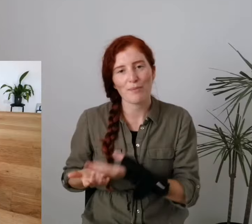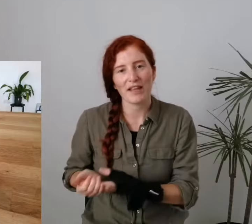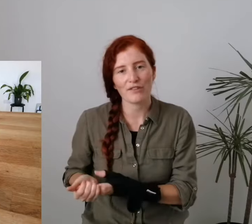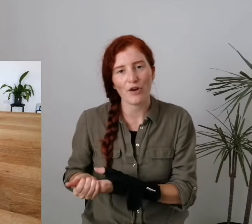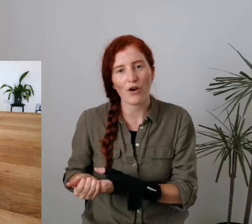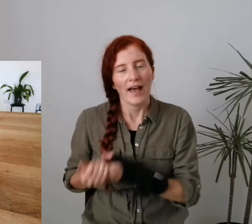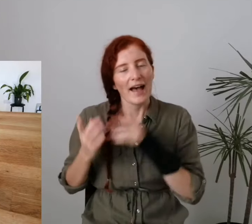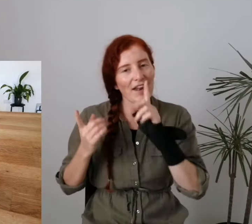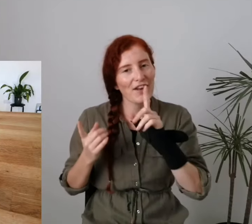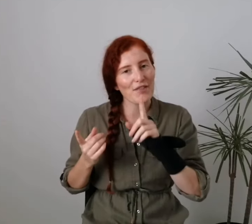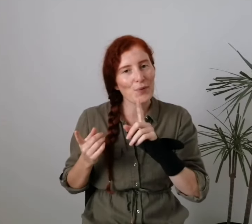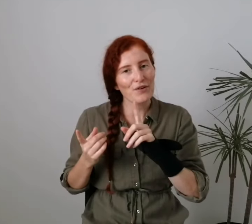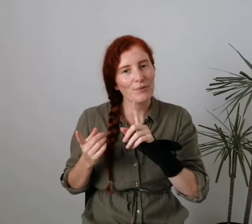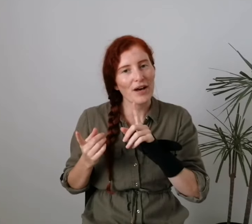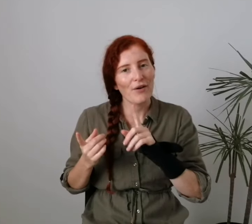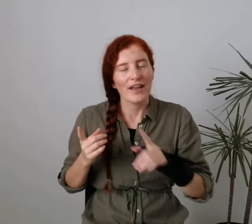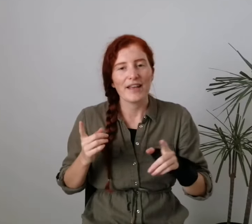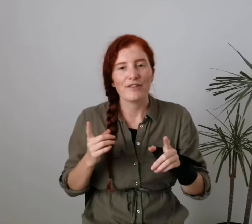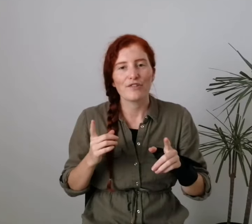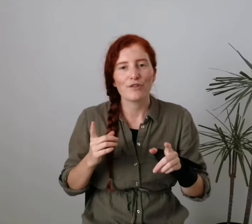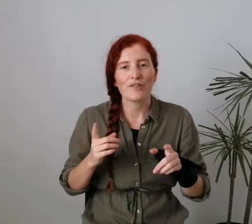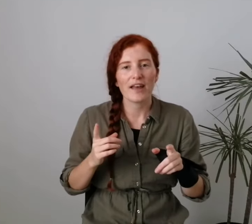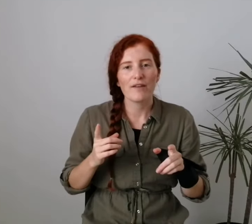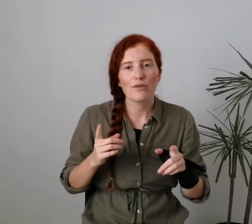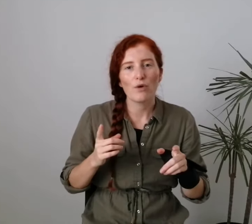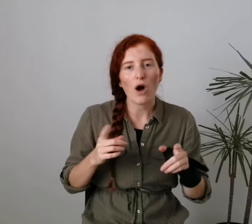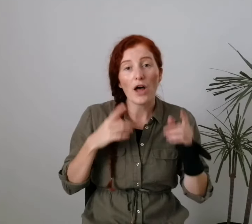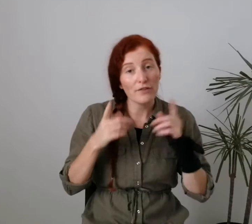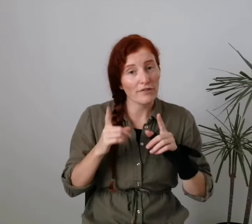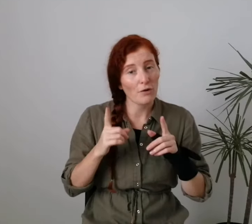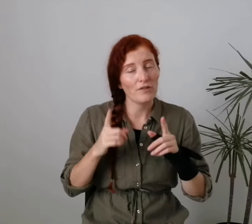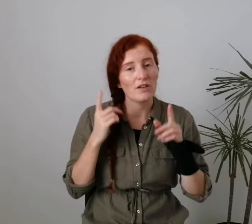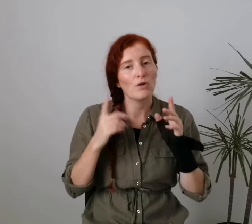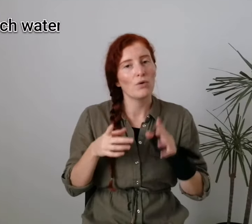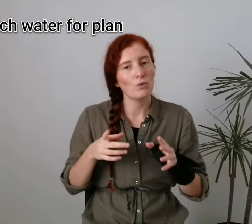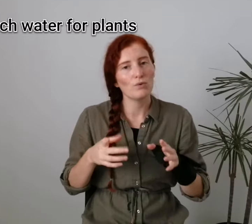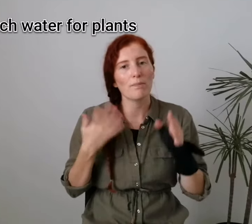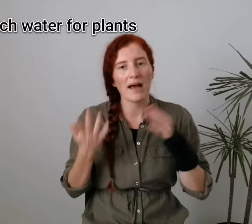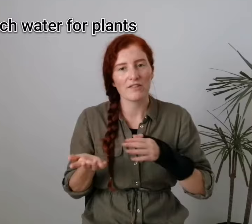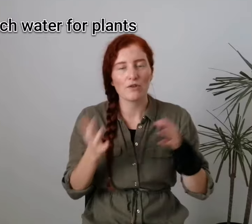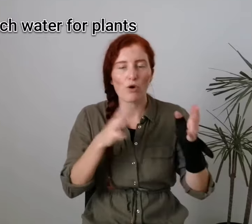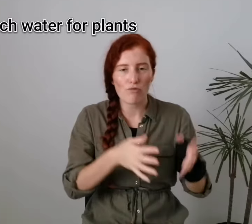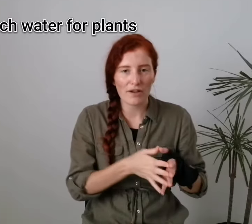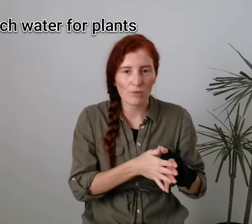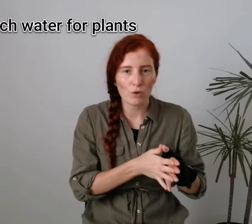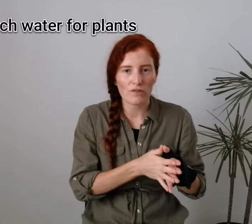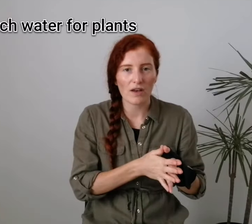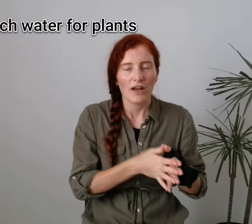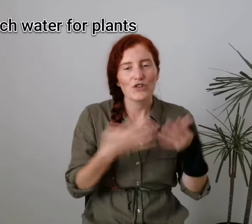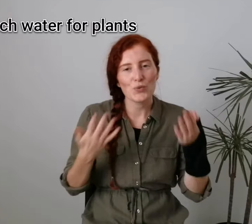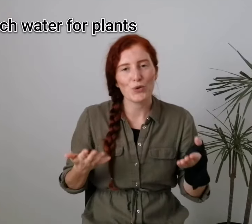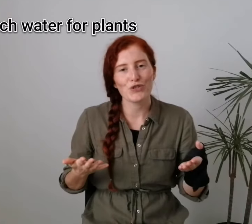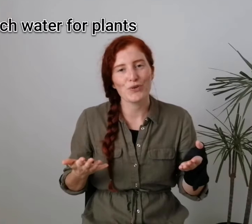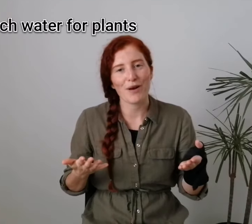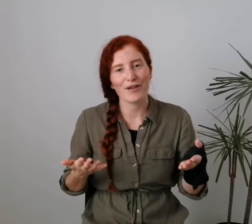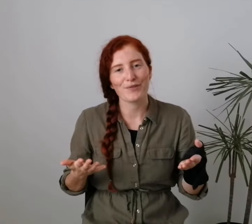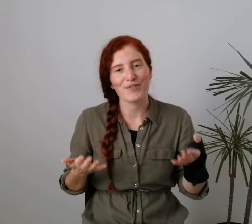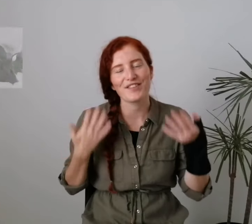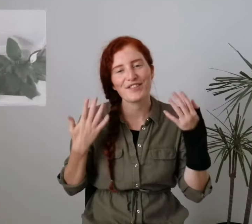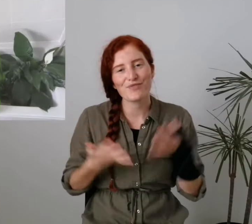to make stock. And another one as well is to save your unsalted, cooled pasta or rice water to water your plants with. This is